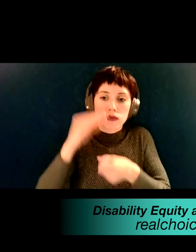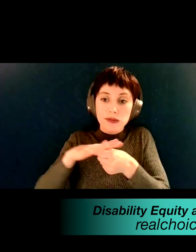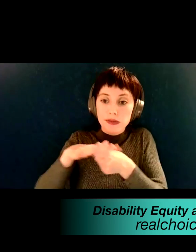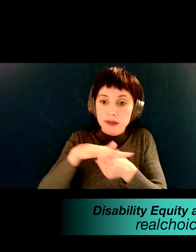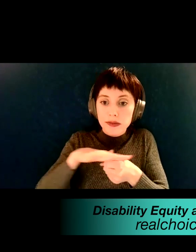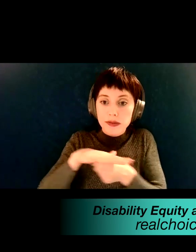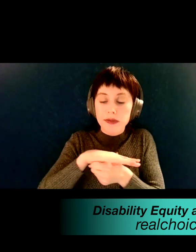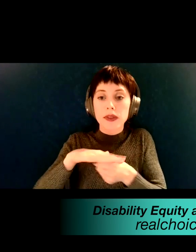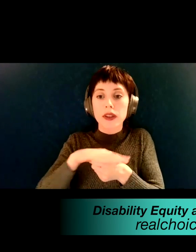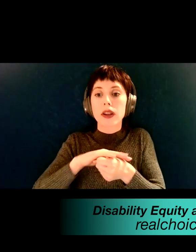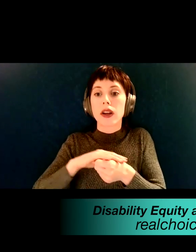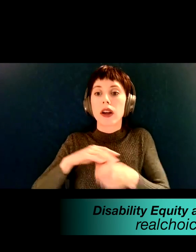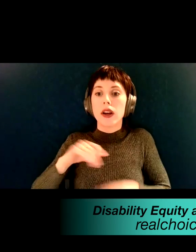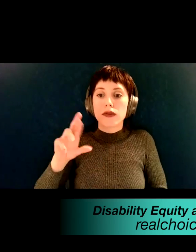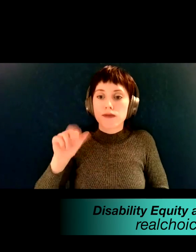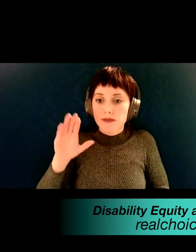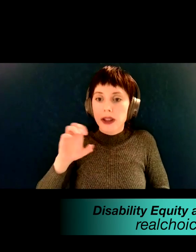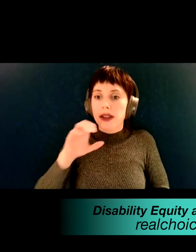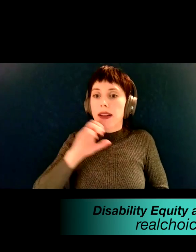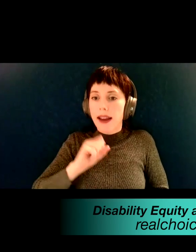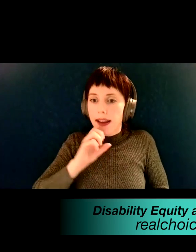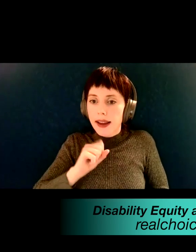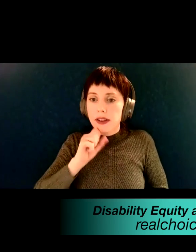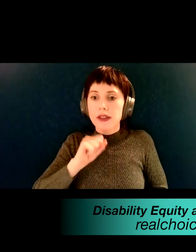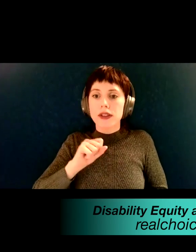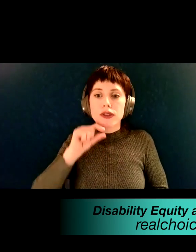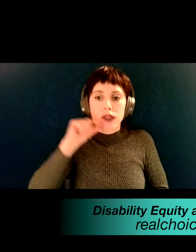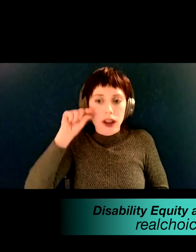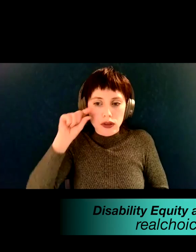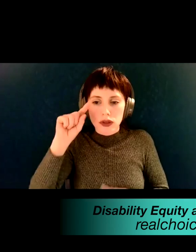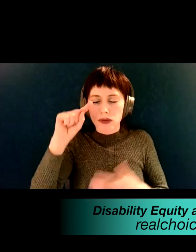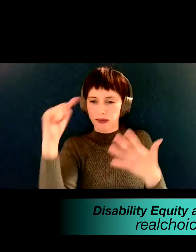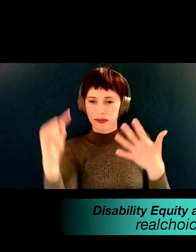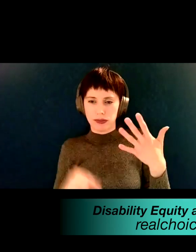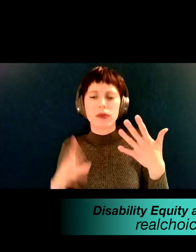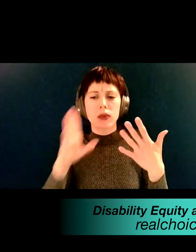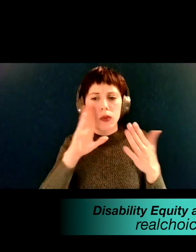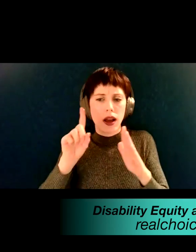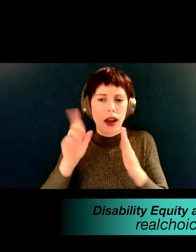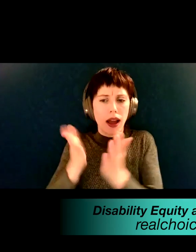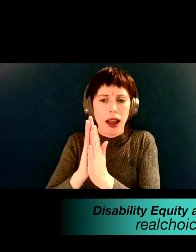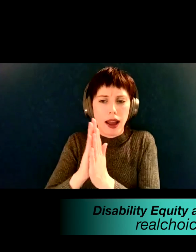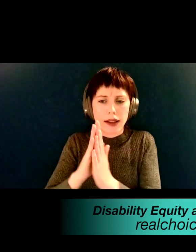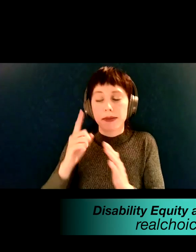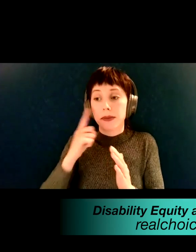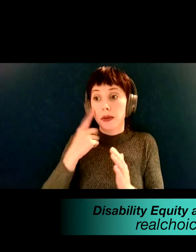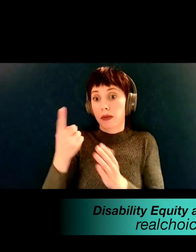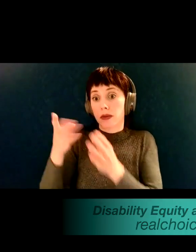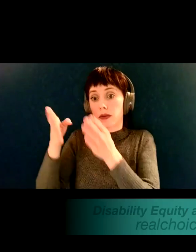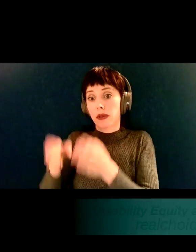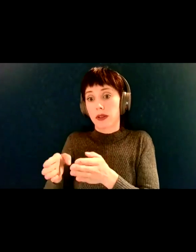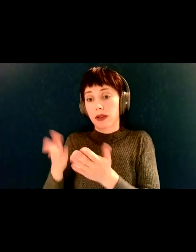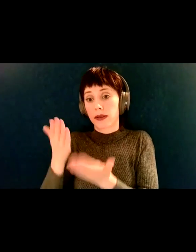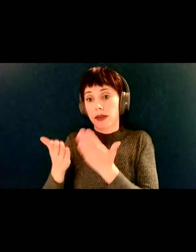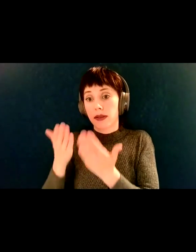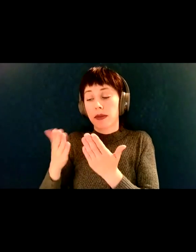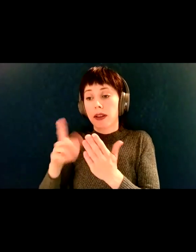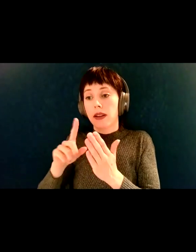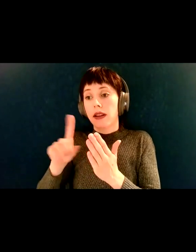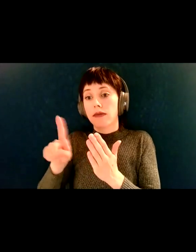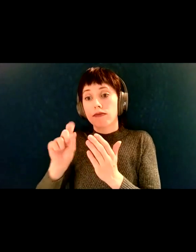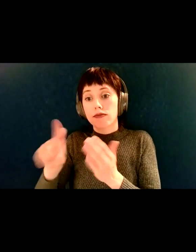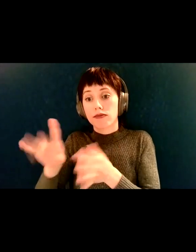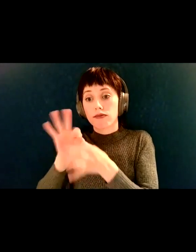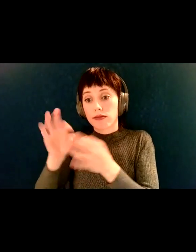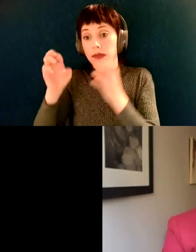everybody's going to get asked about their access to healthcare. You might get access to education. You might get. So there are certain segments that not